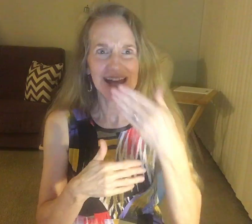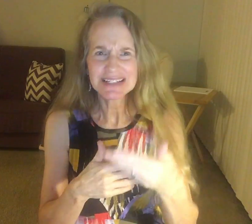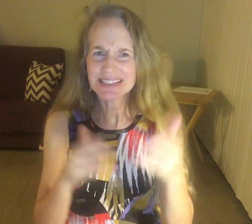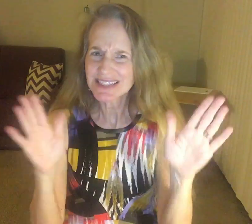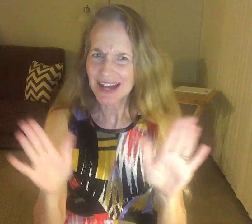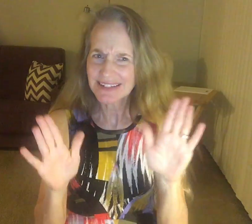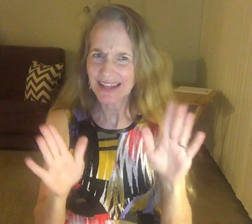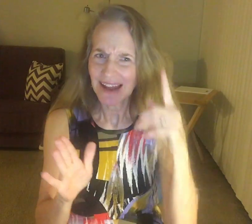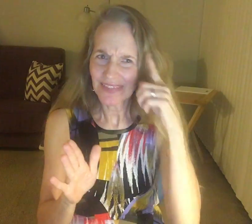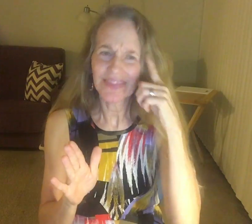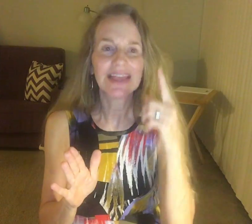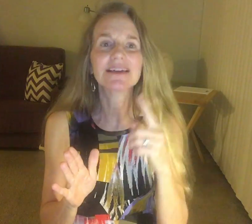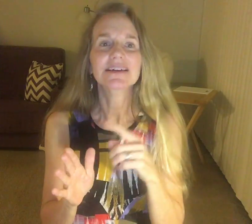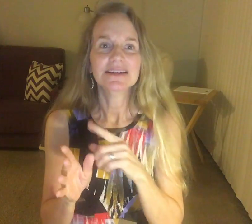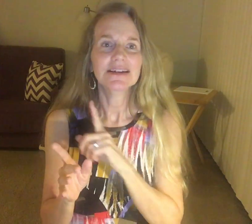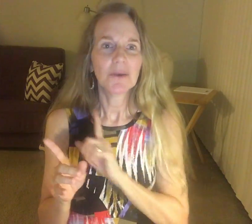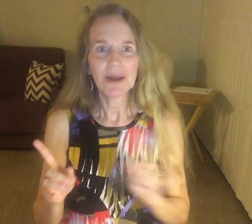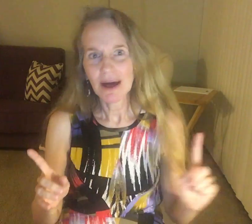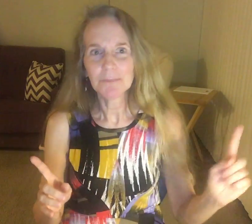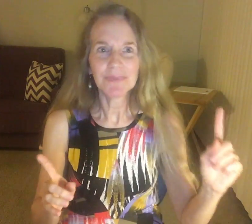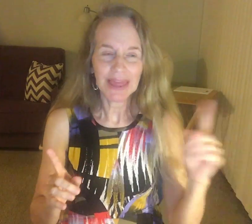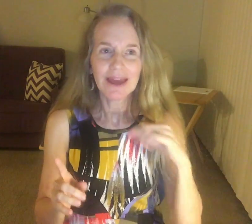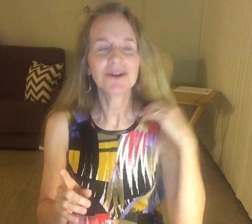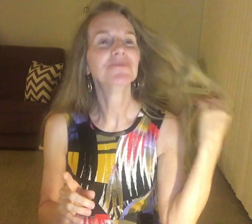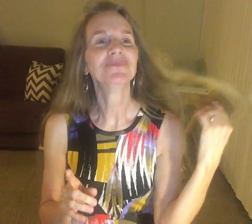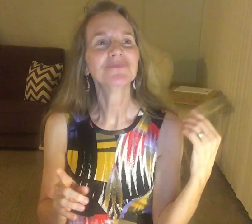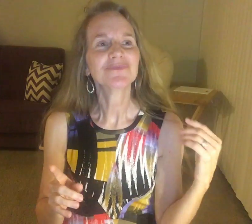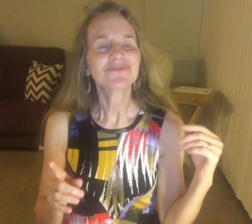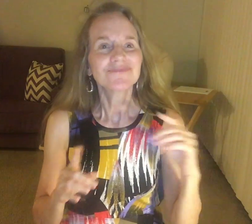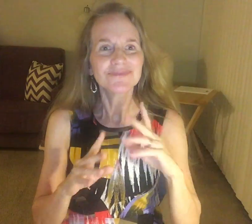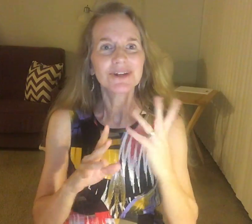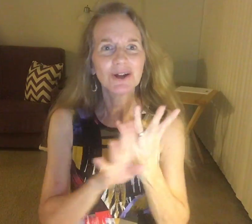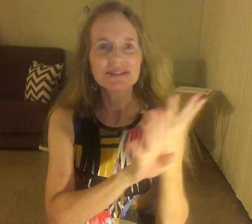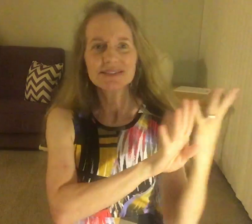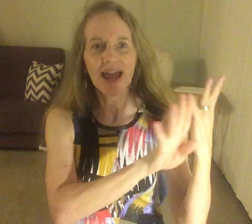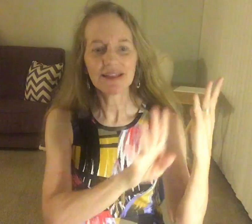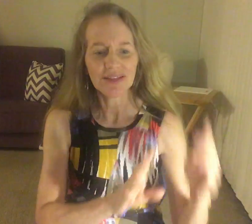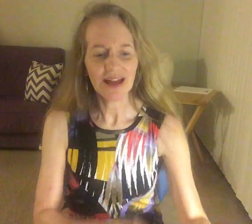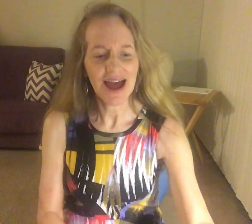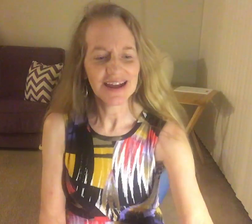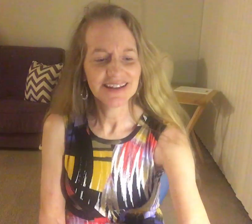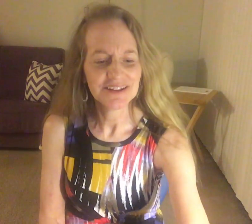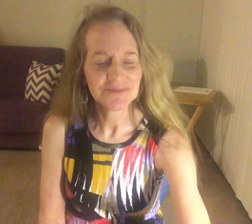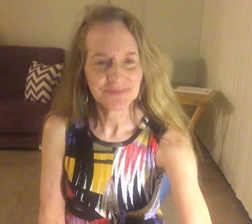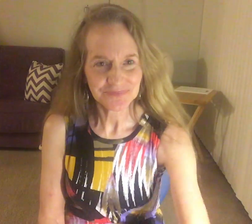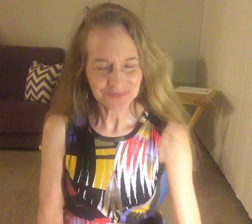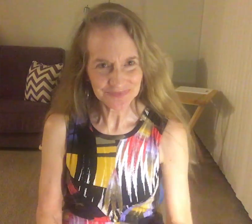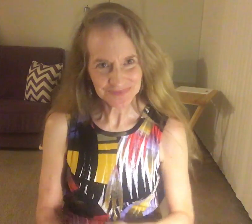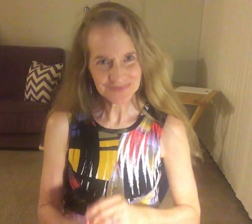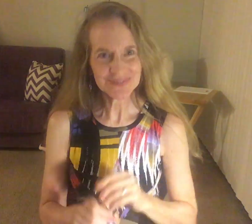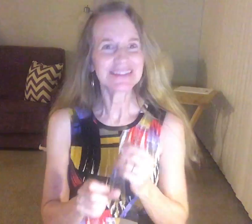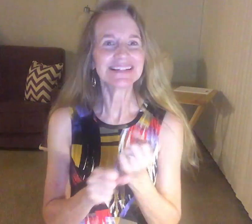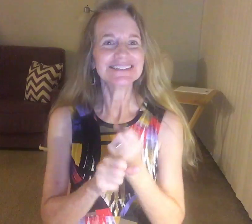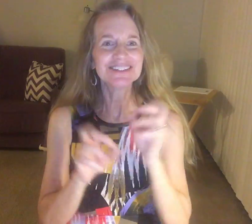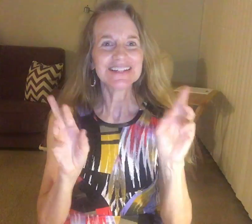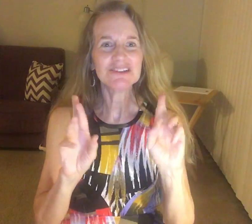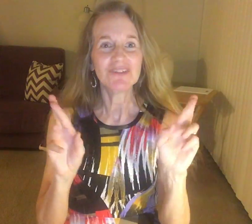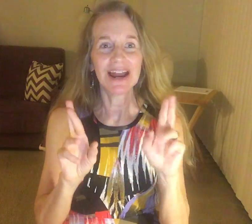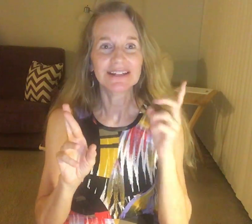next Sunday, I think, I went up there. I'm to study the lines. I'm getting ready